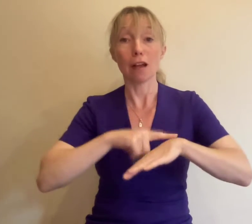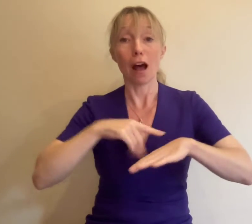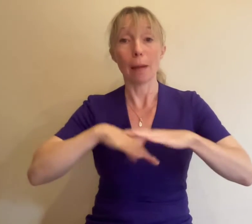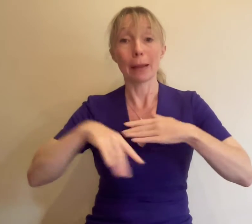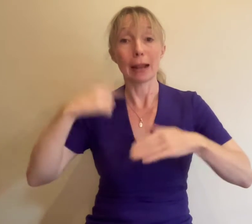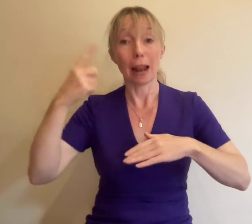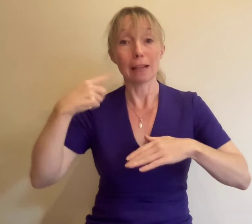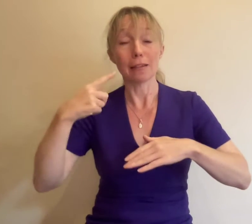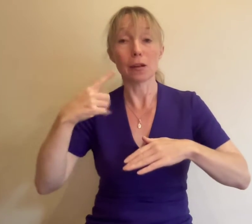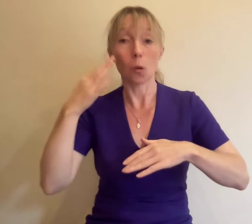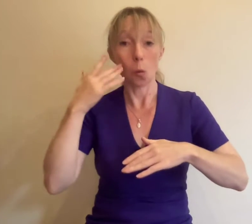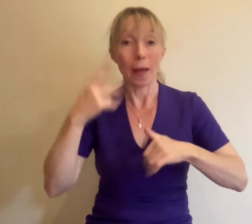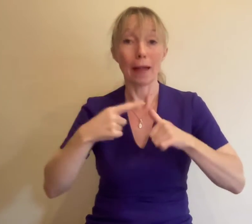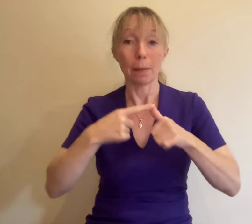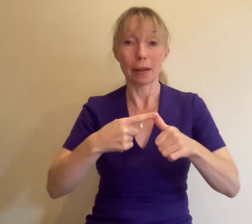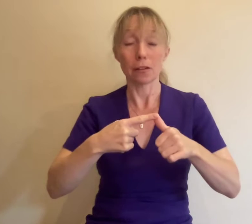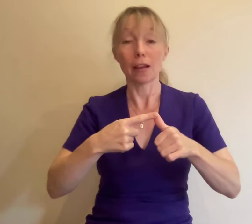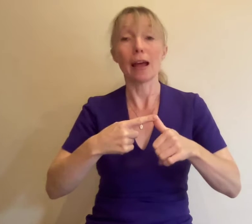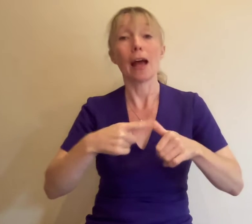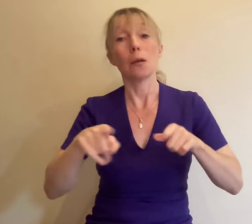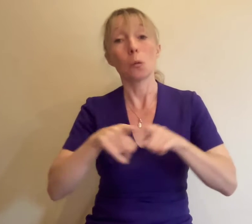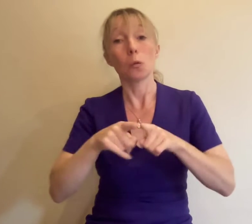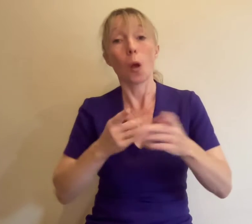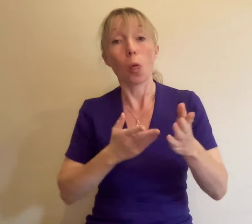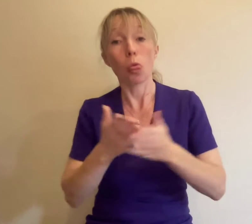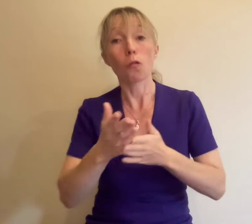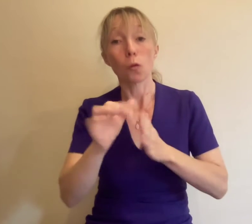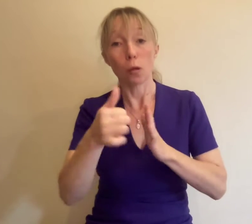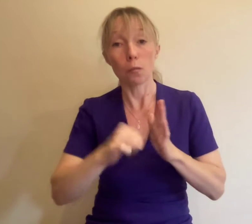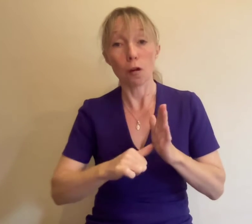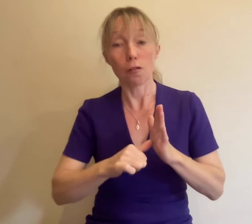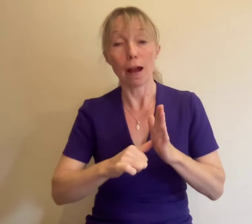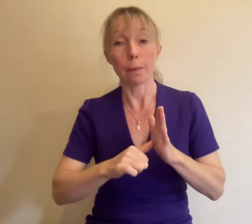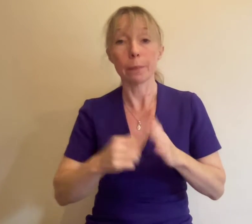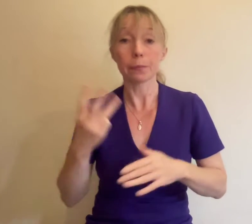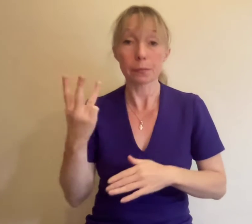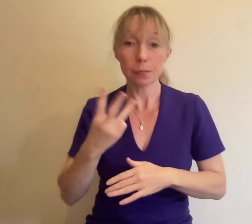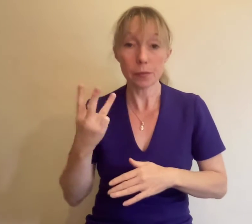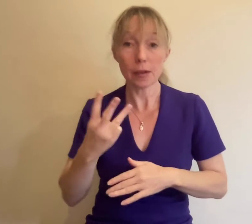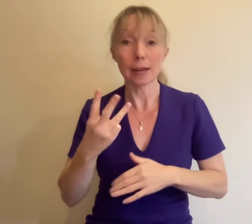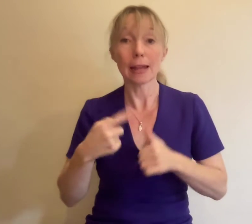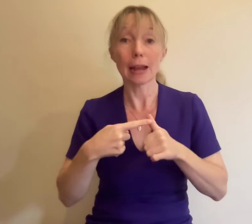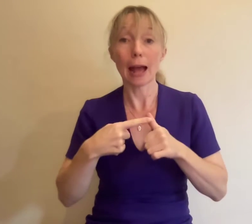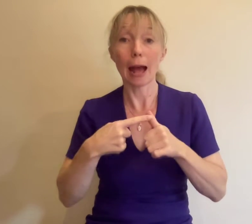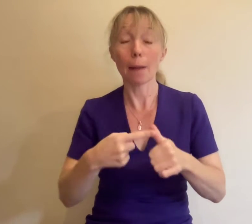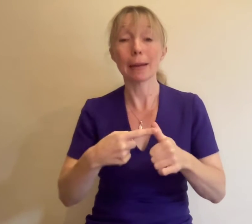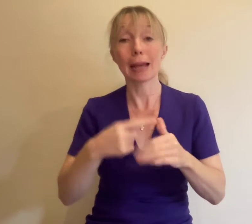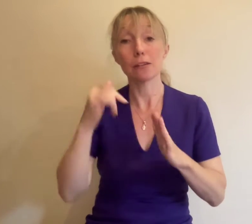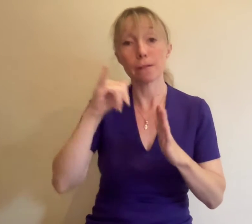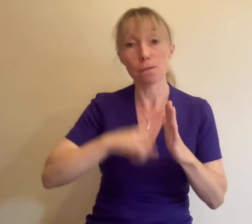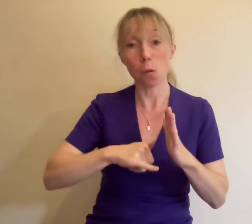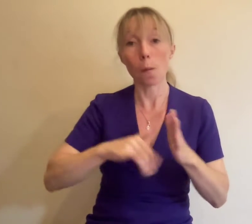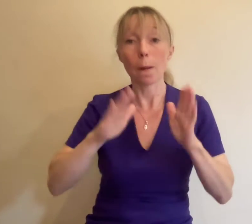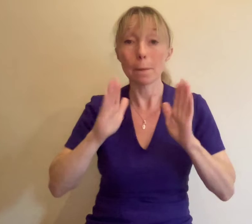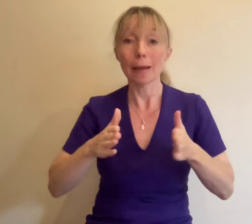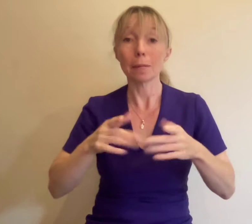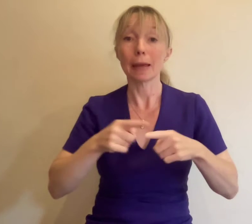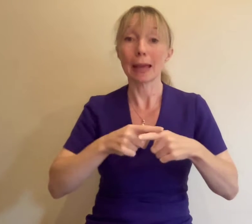and during the programme 13. The application entry form must be in English or British Sign Language